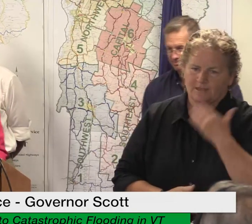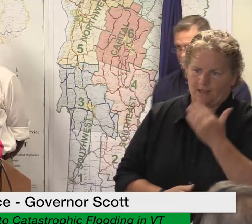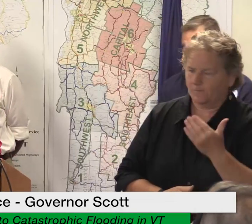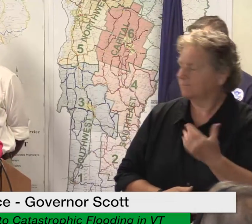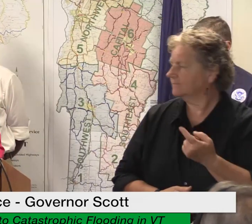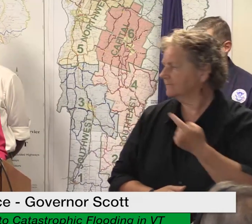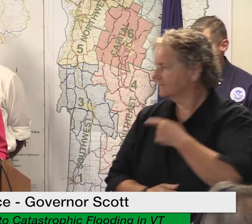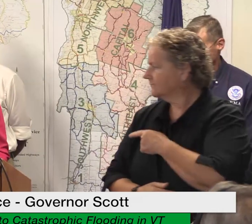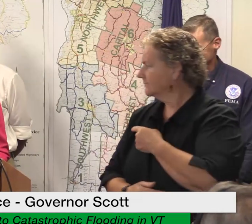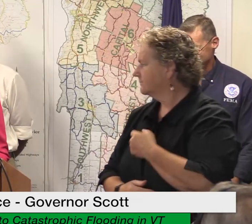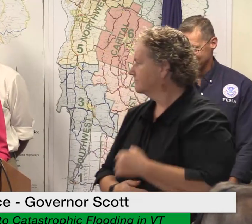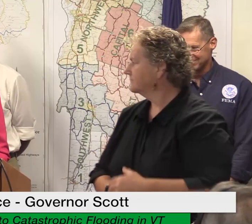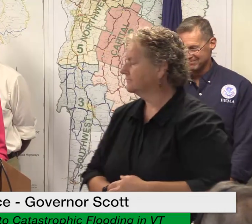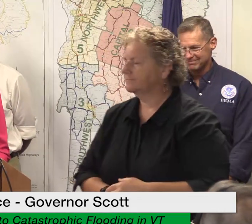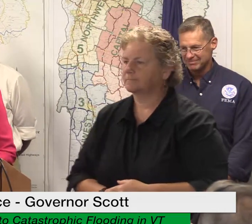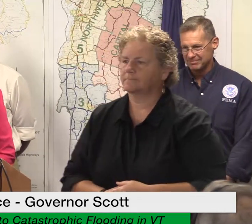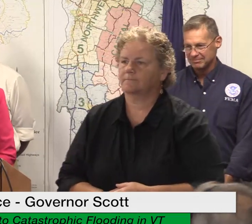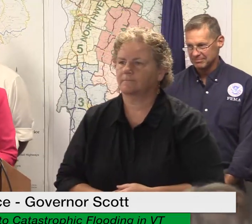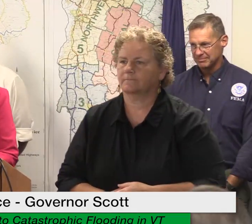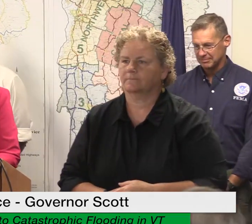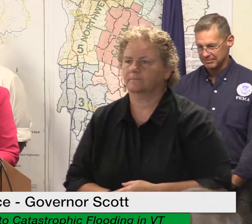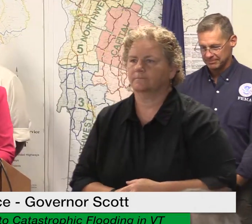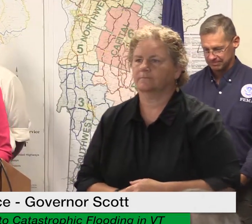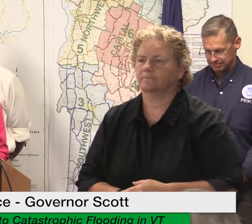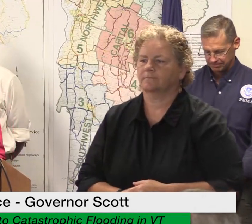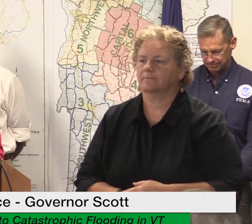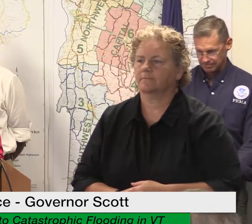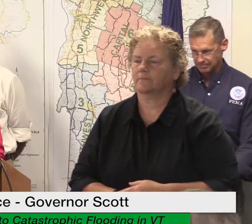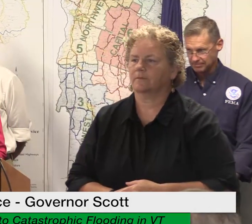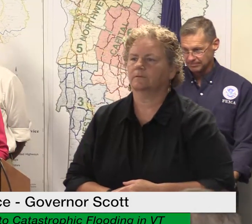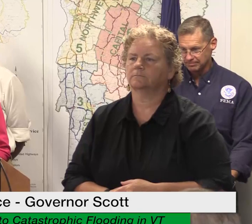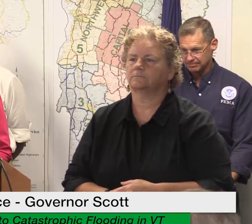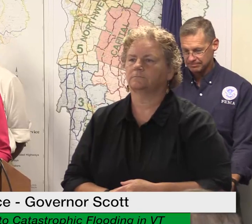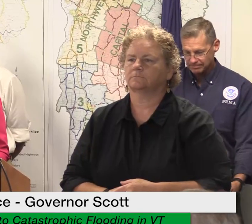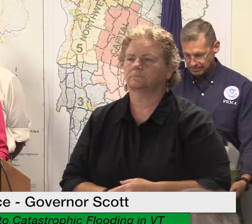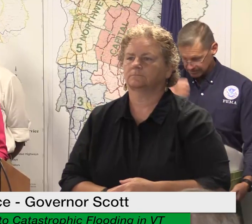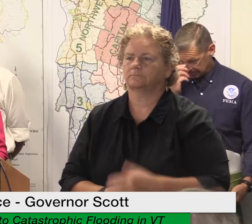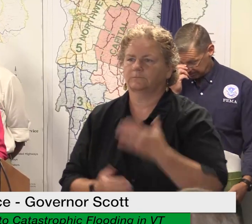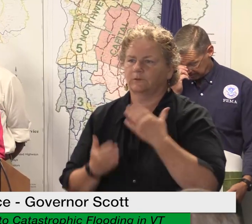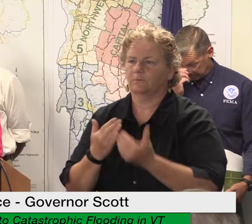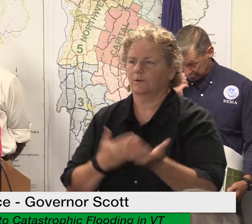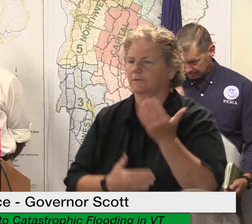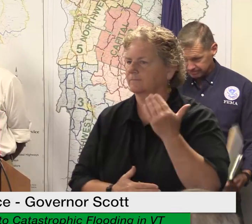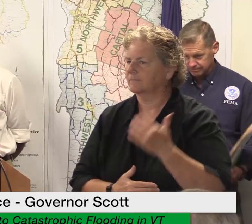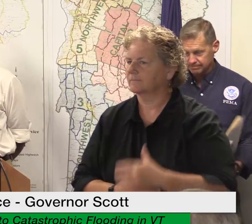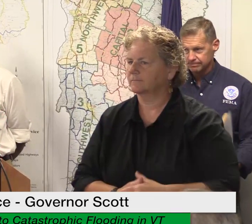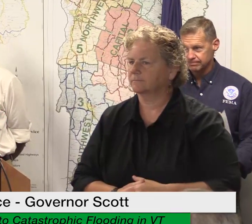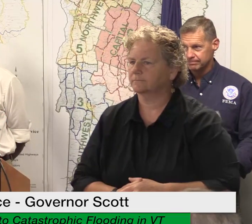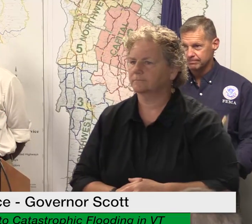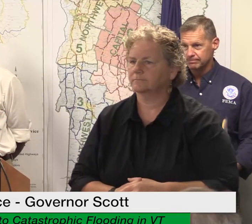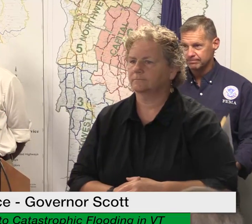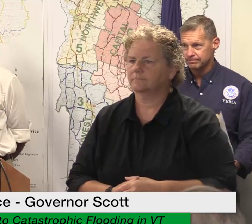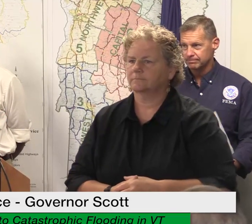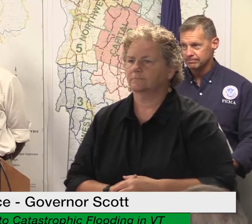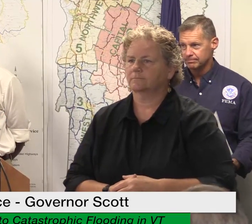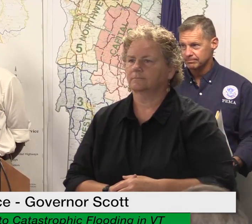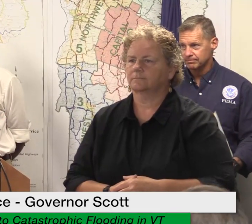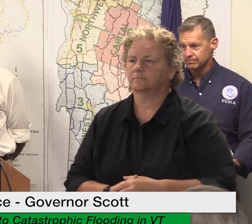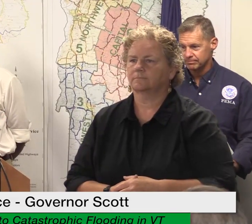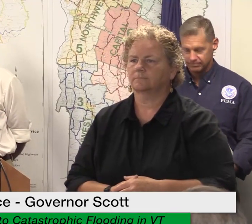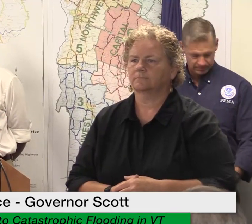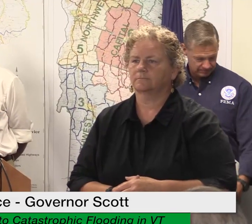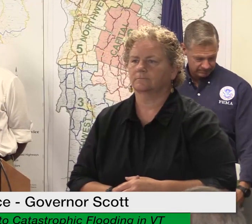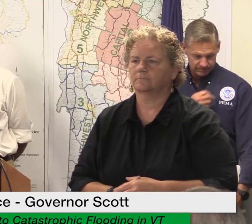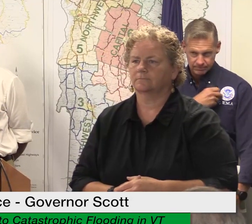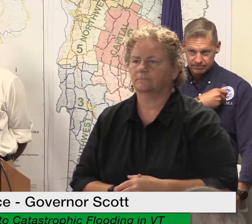thank you thank you very much good morning everyone our team at the agency of commerce and